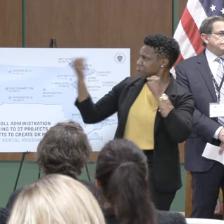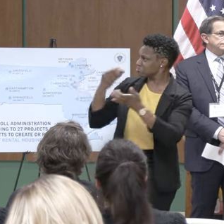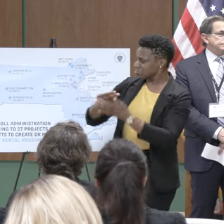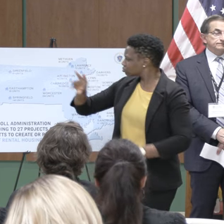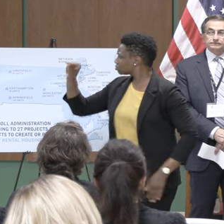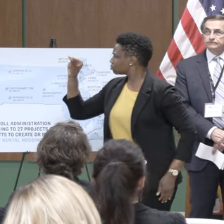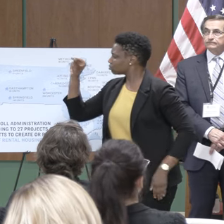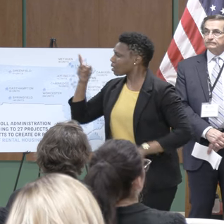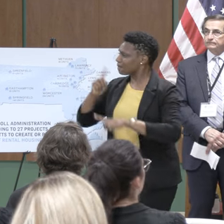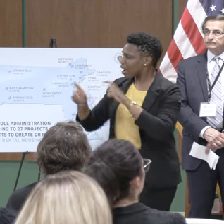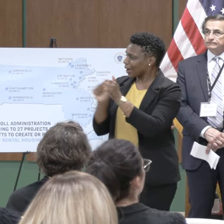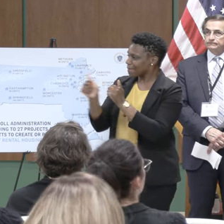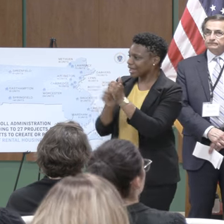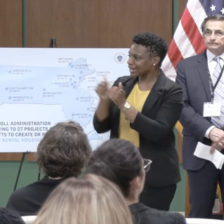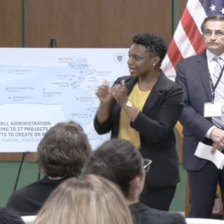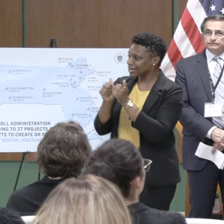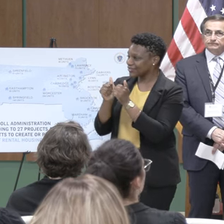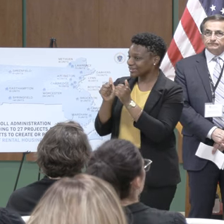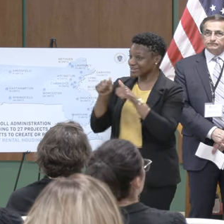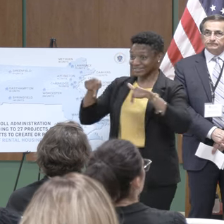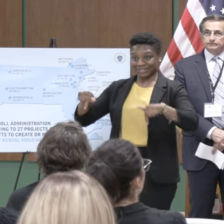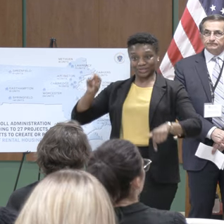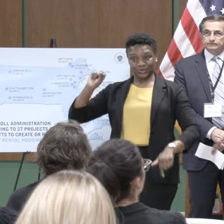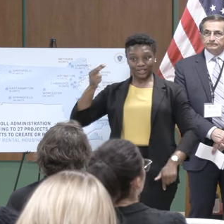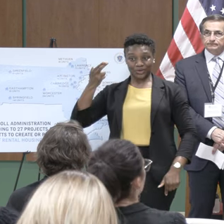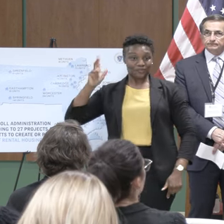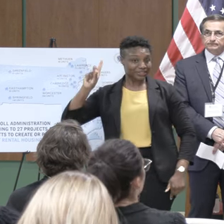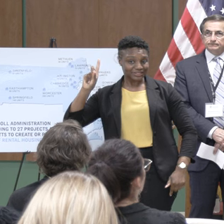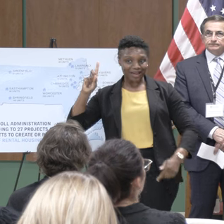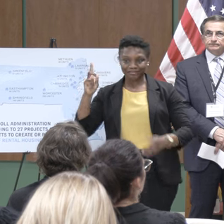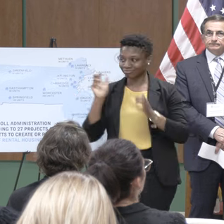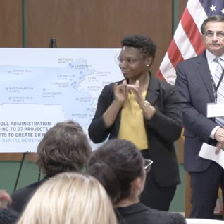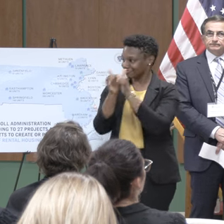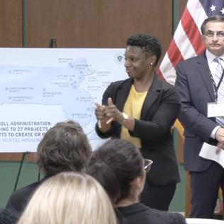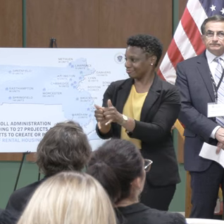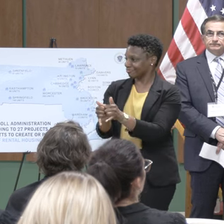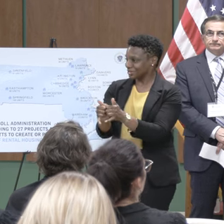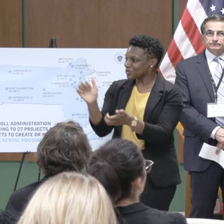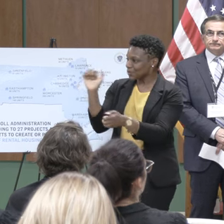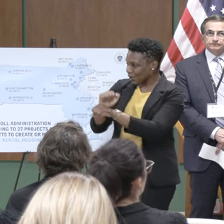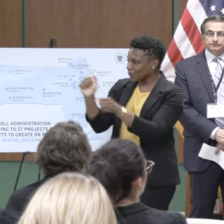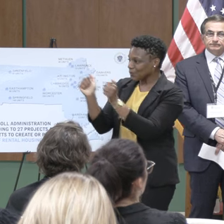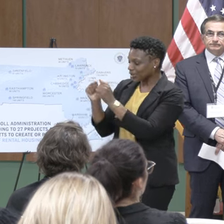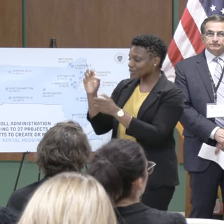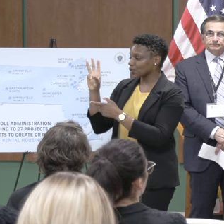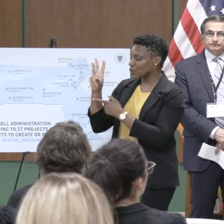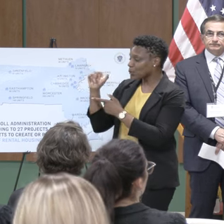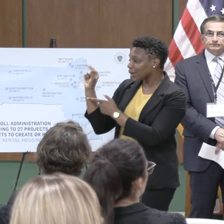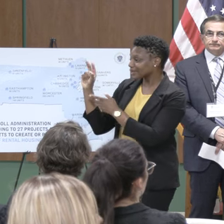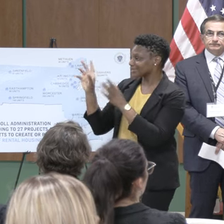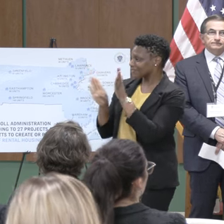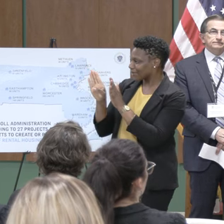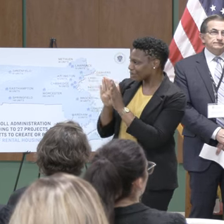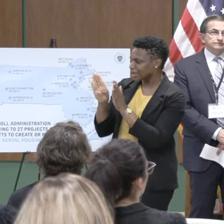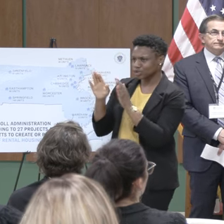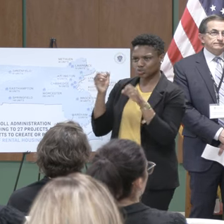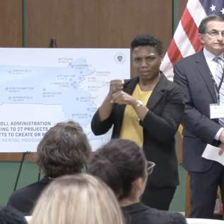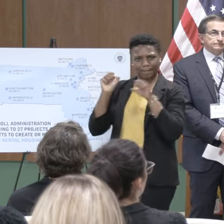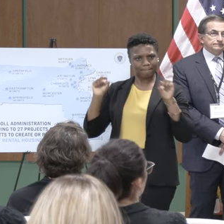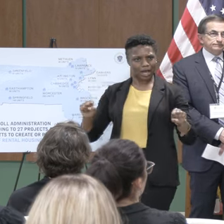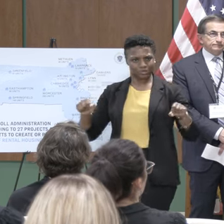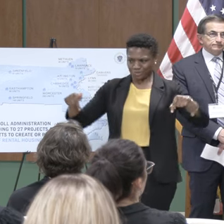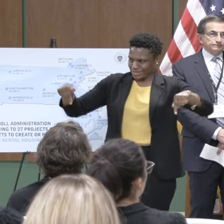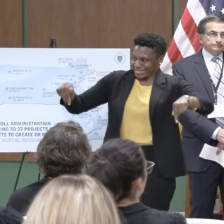this was one of the awardees this New England Homes for the Deaf working with Wind Development to make possible to create here